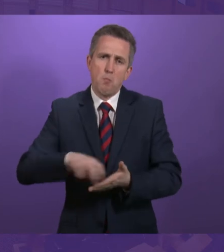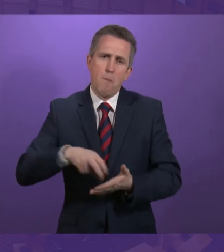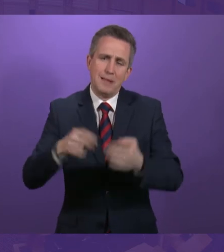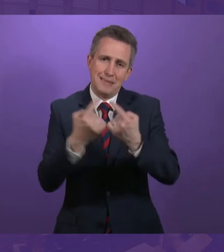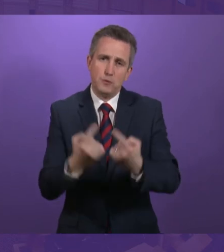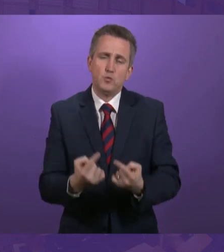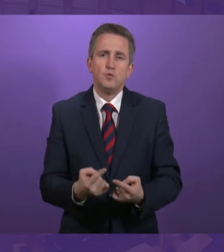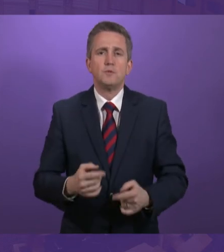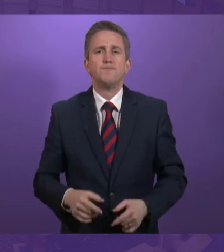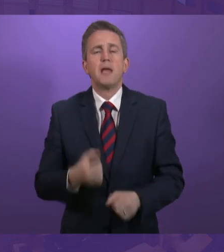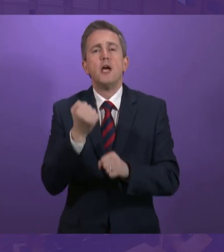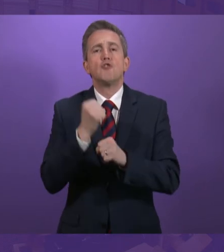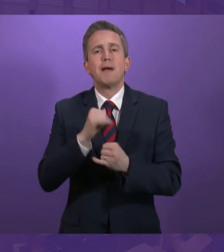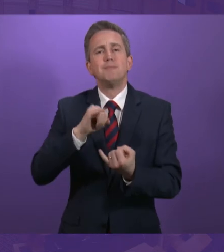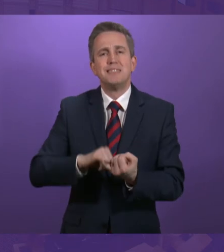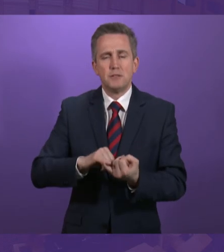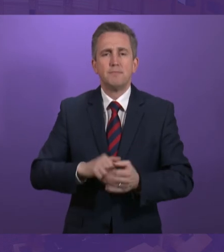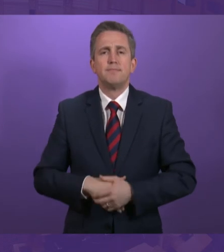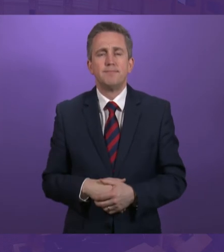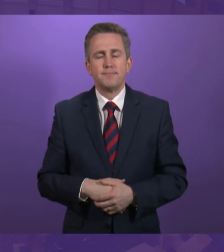Graeme Simpson, to be followed by Bob Dorris.